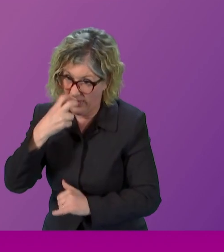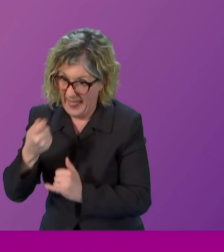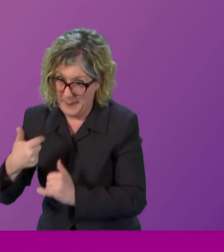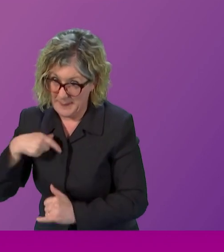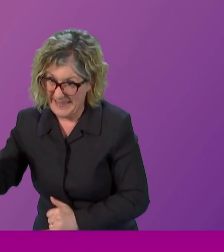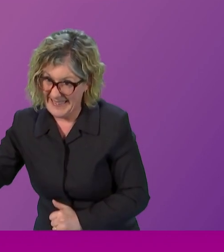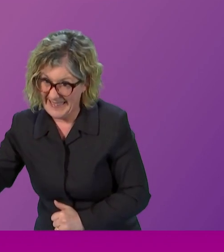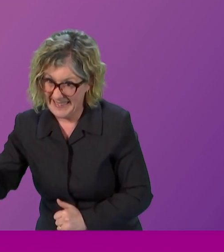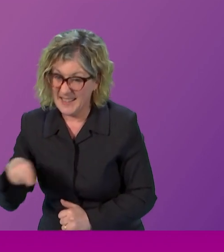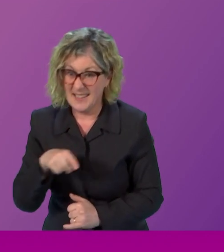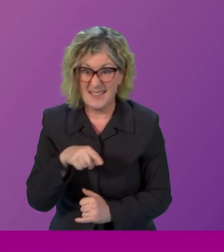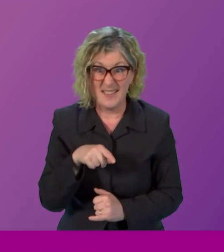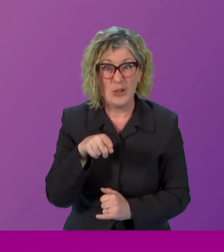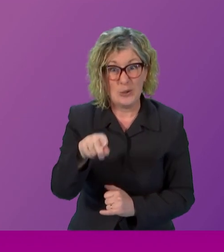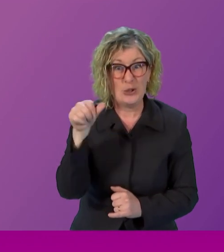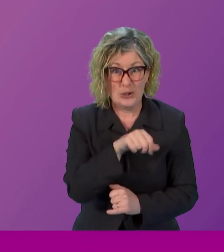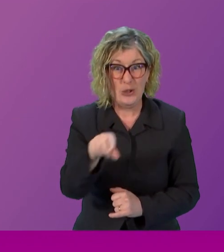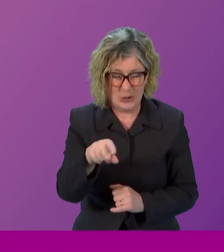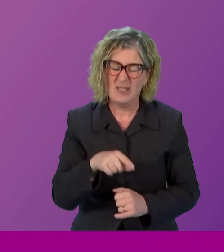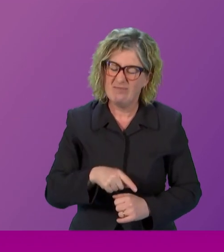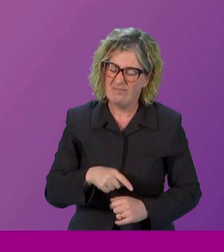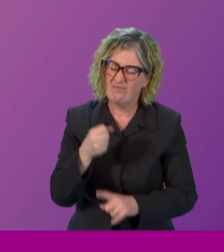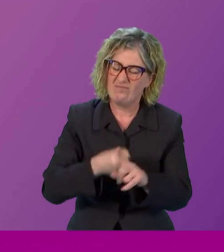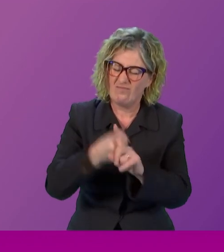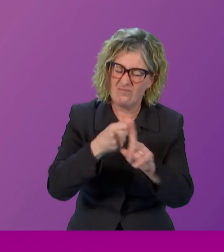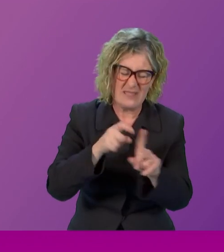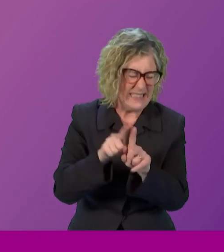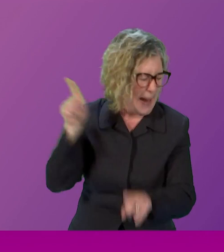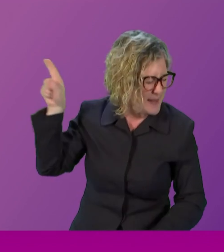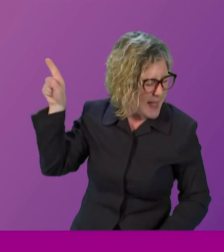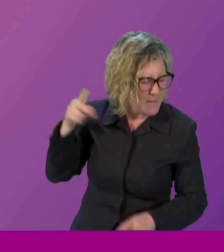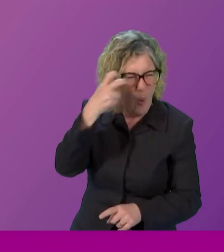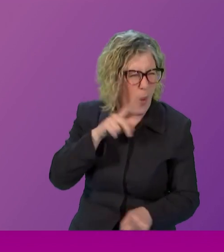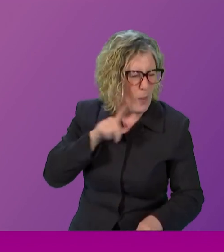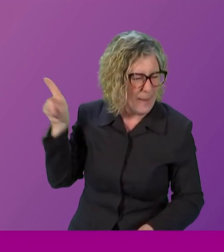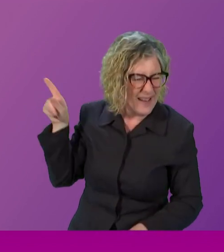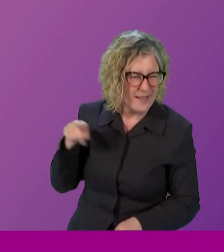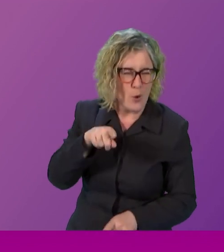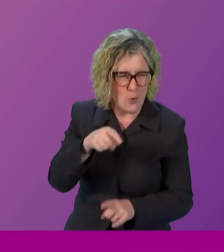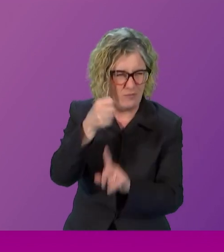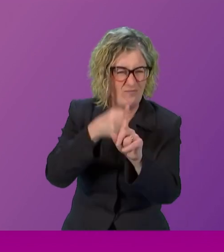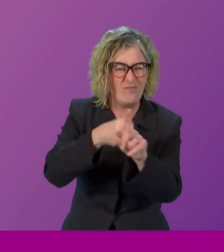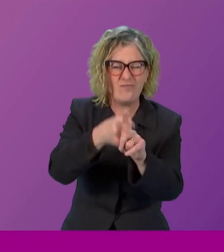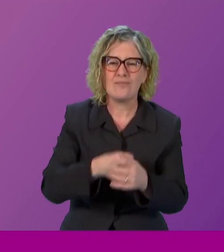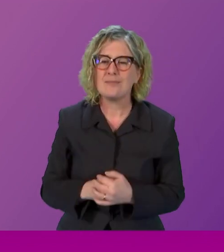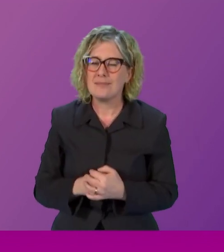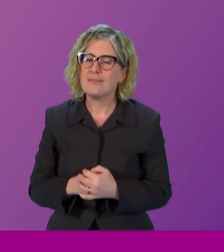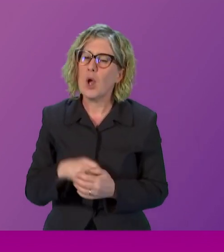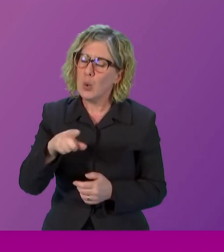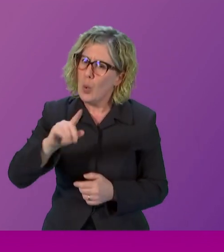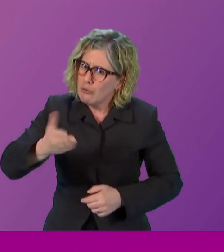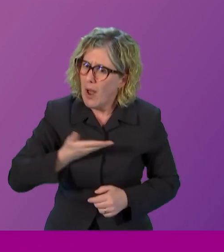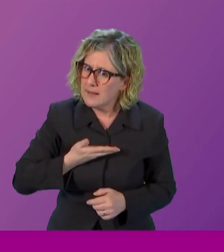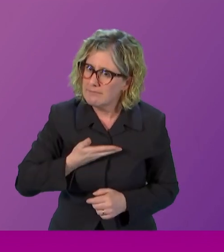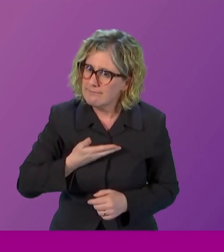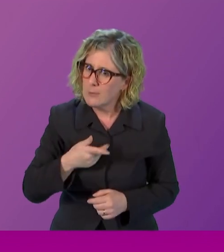then do it do it knowing do it knowing that you've got right on your side and you've